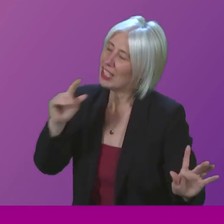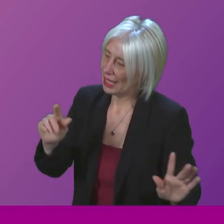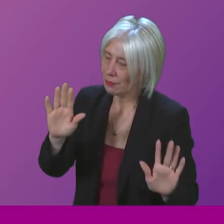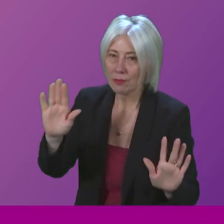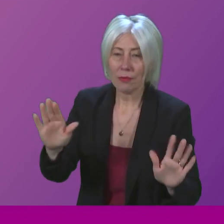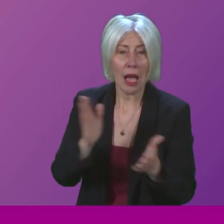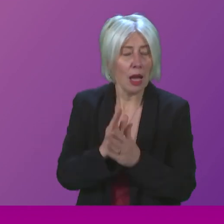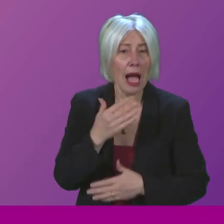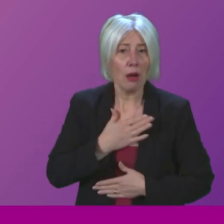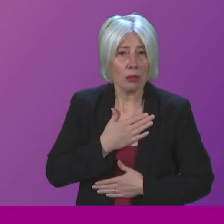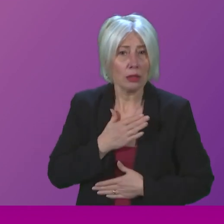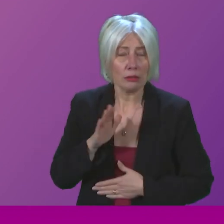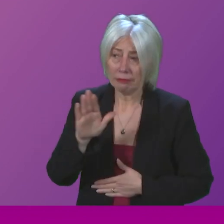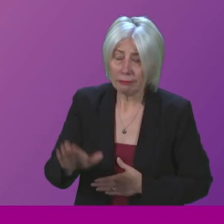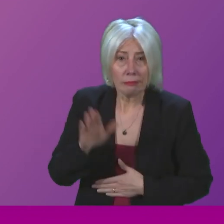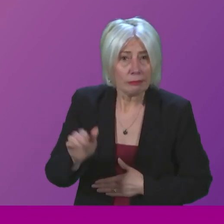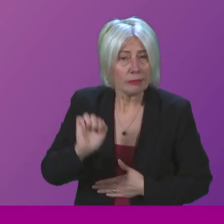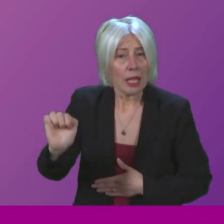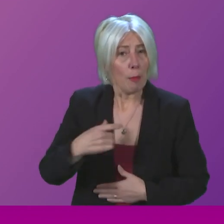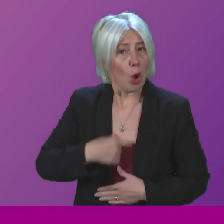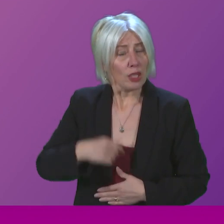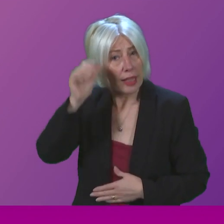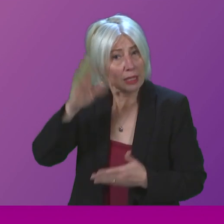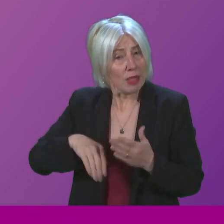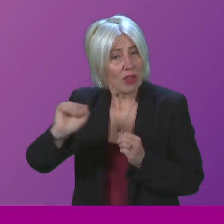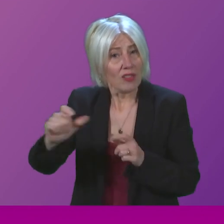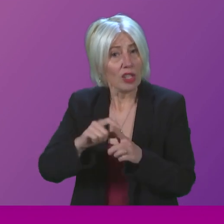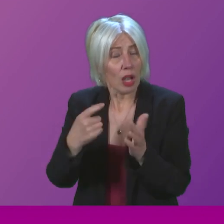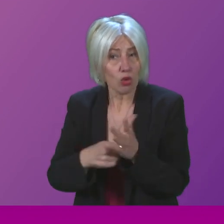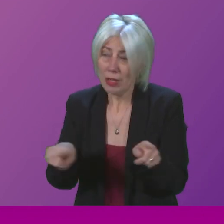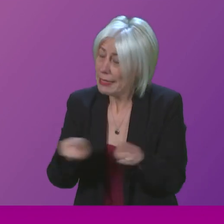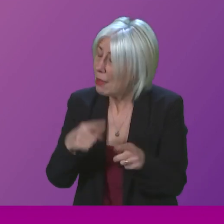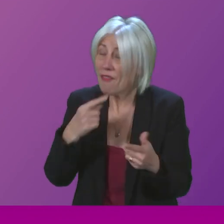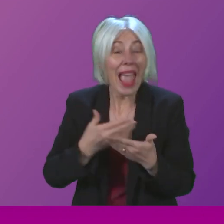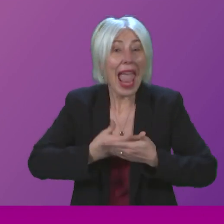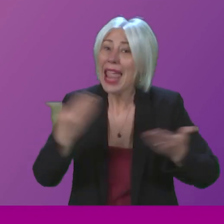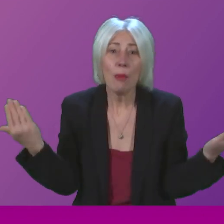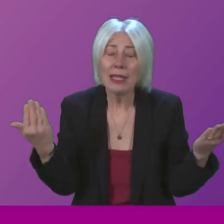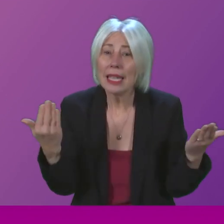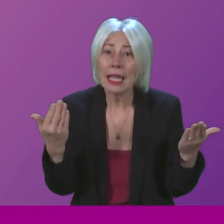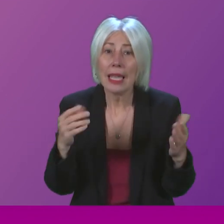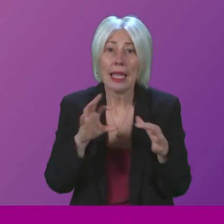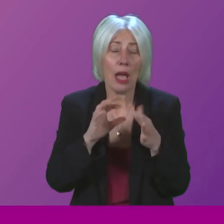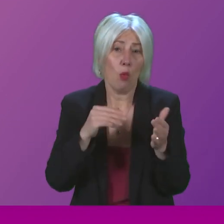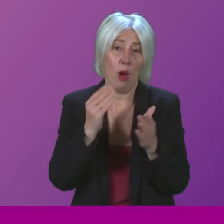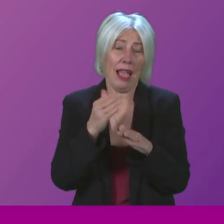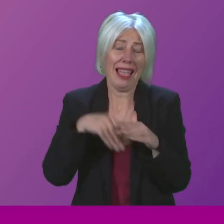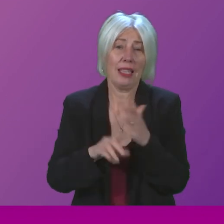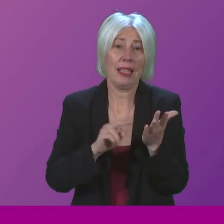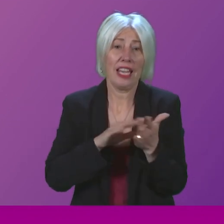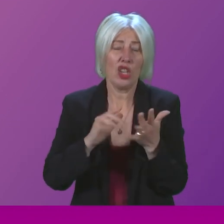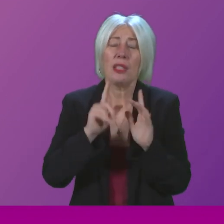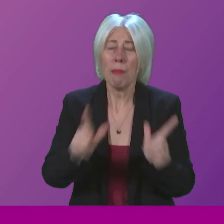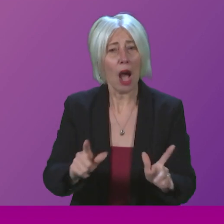I have enormous sympathy for the personal experience of Douglas Ross as I do for the personal experience of anyone on the National Health Service. But I am sorry,